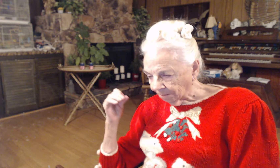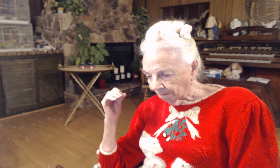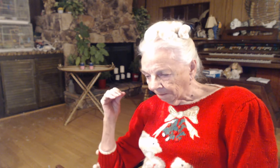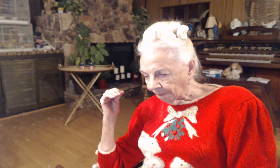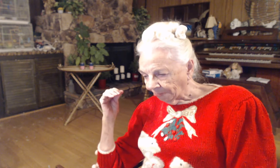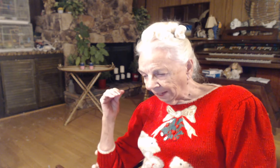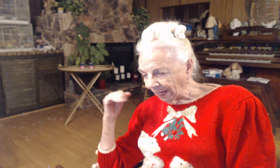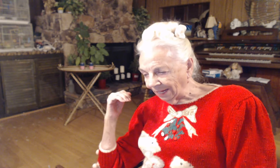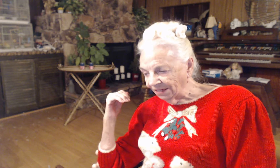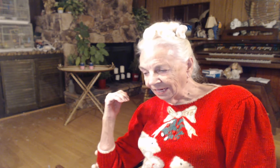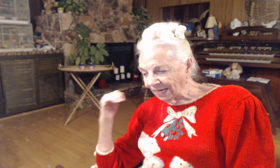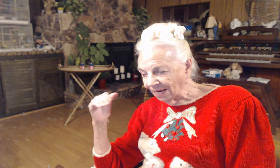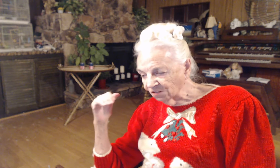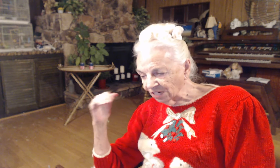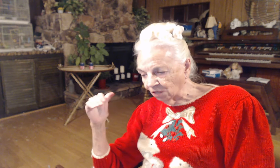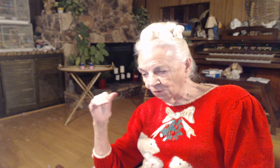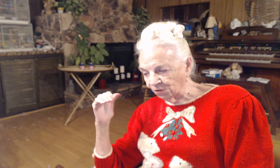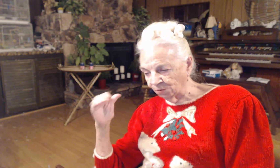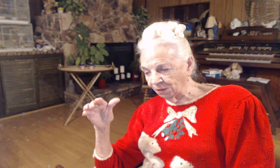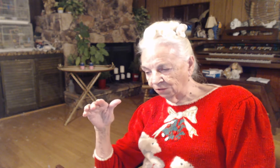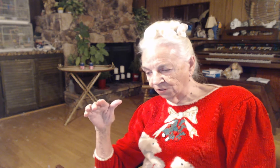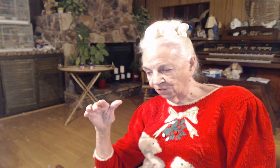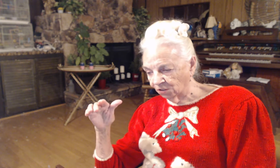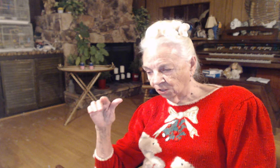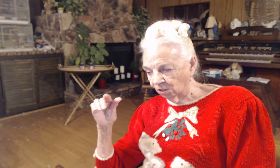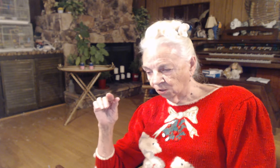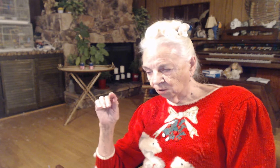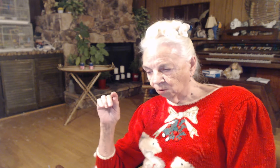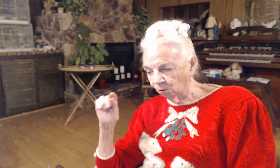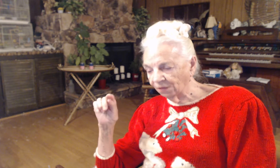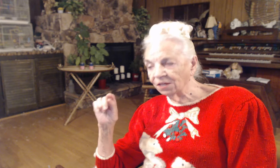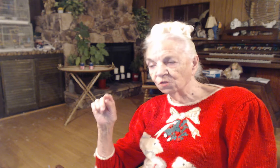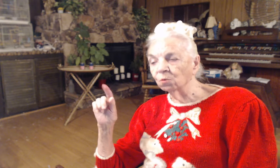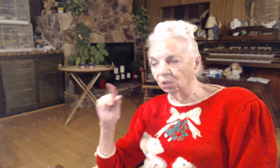And he cast out the spirits with his word.